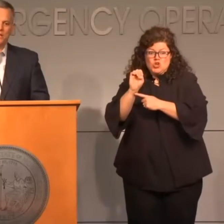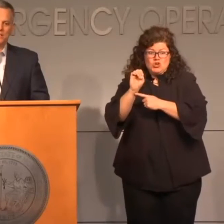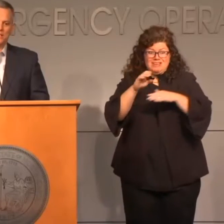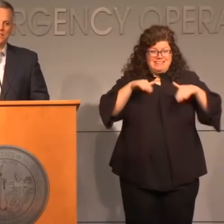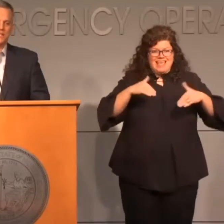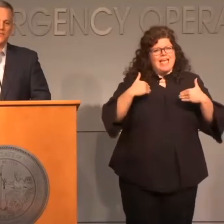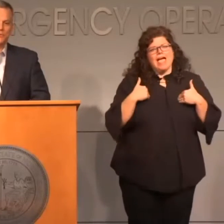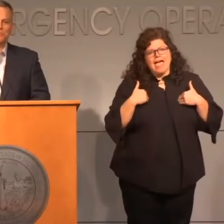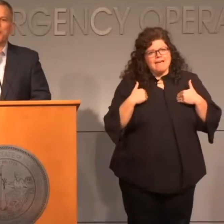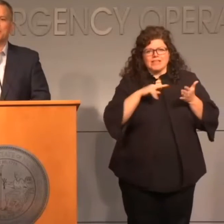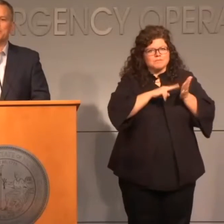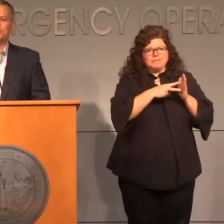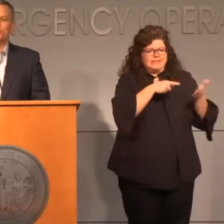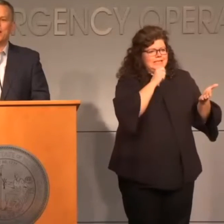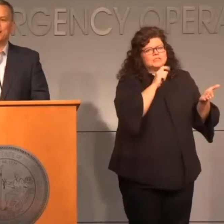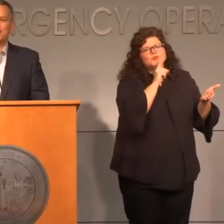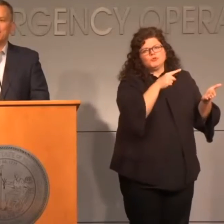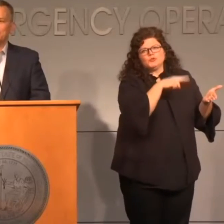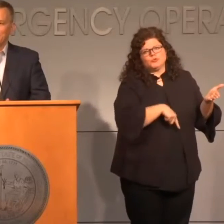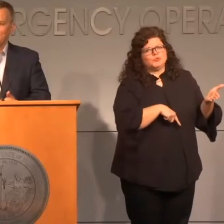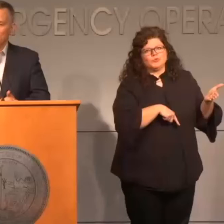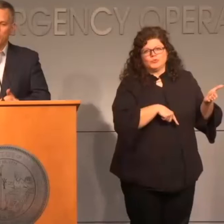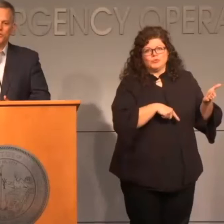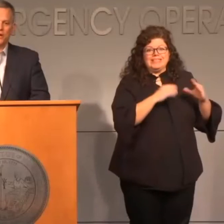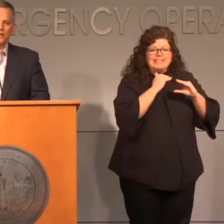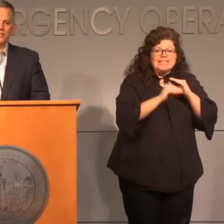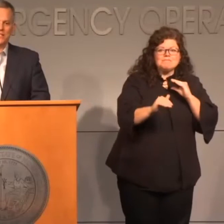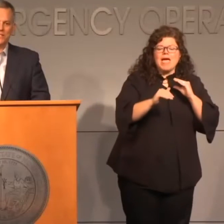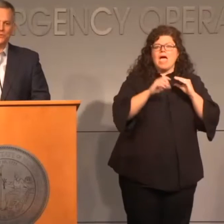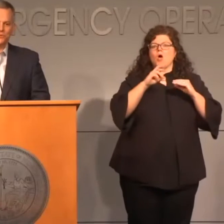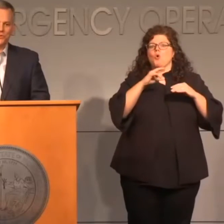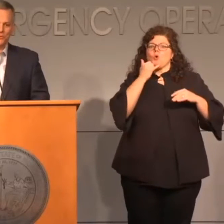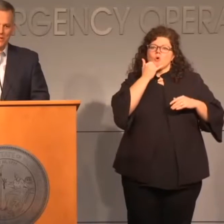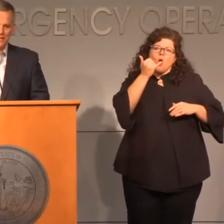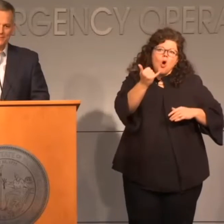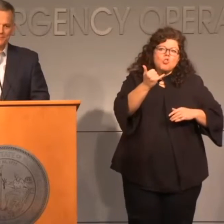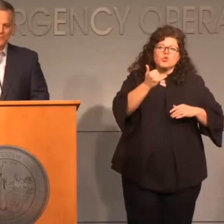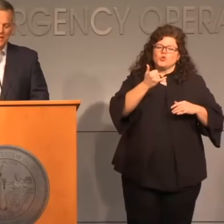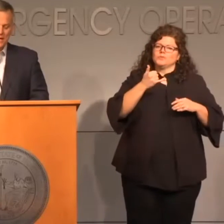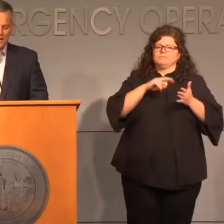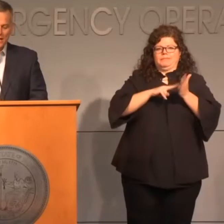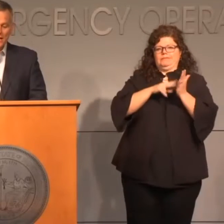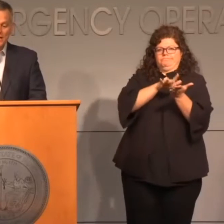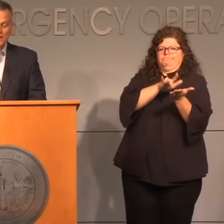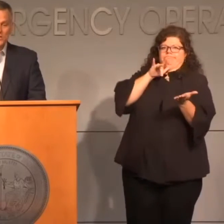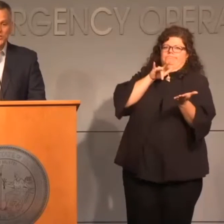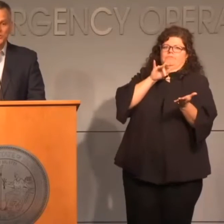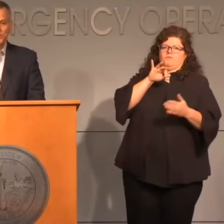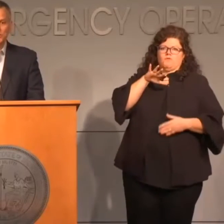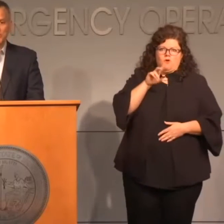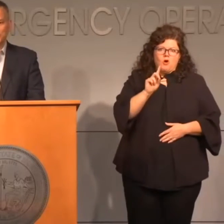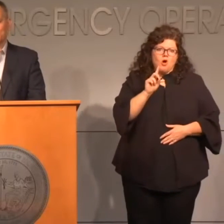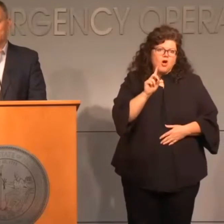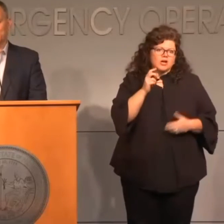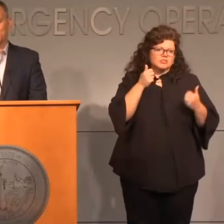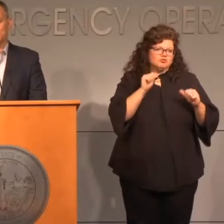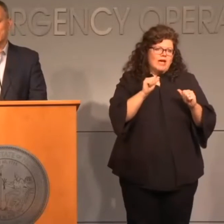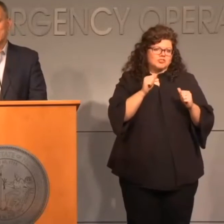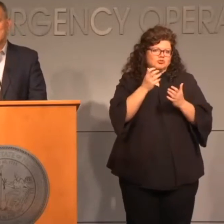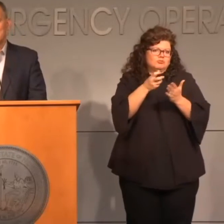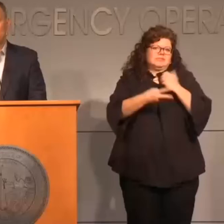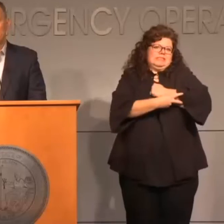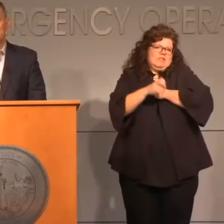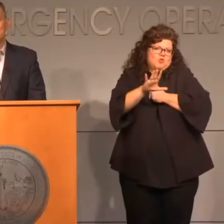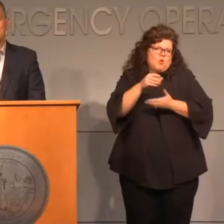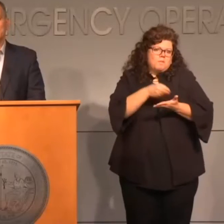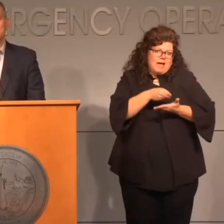but they do not exist. And if someone's promising you that, they are trying to steal your money. In addition to the miracle cures,